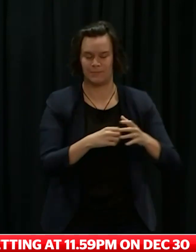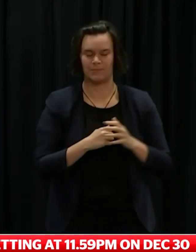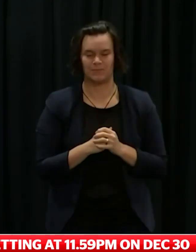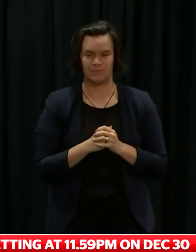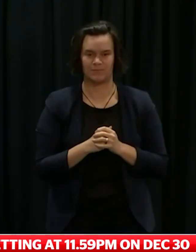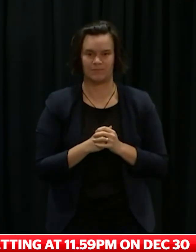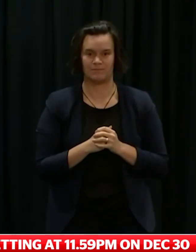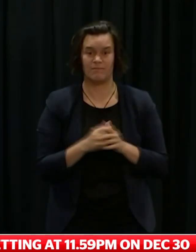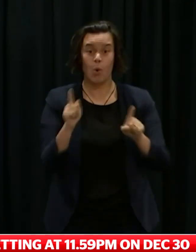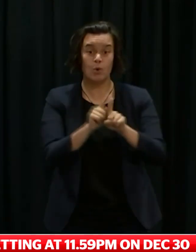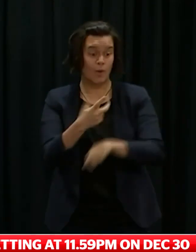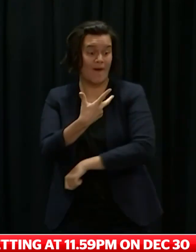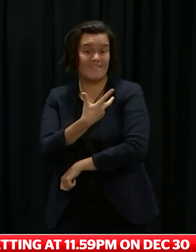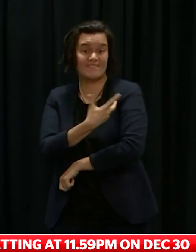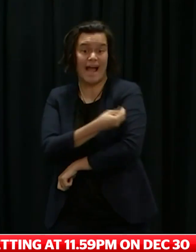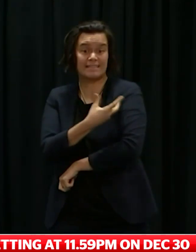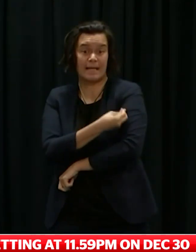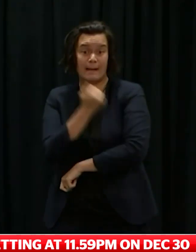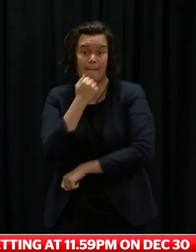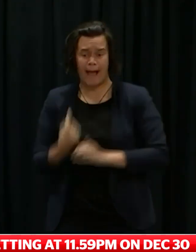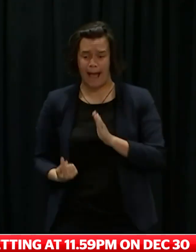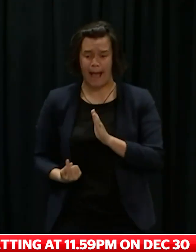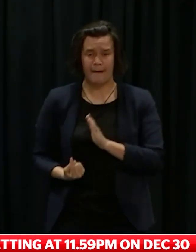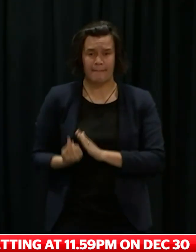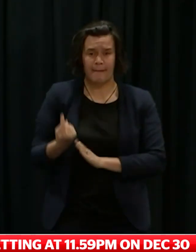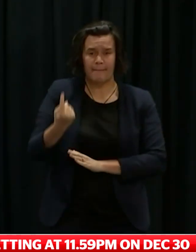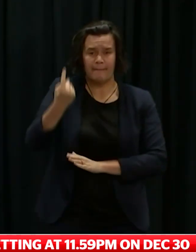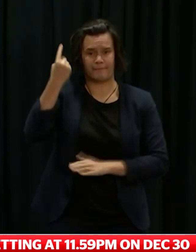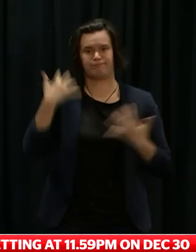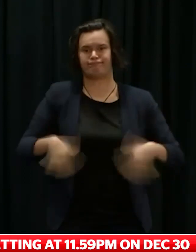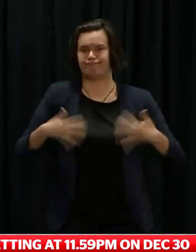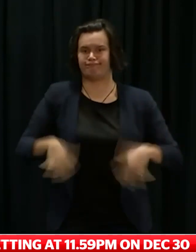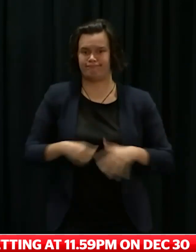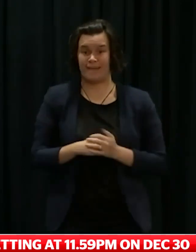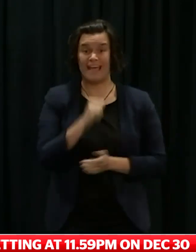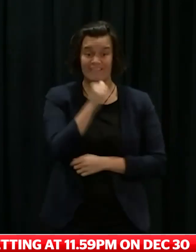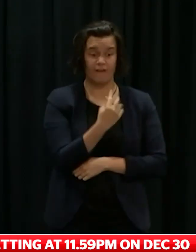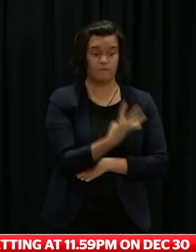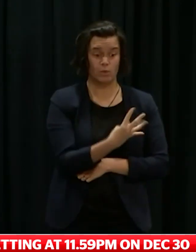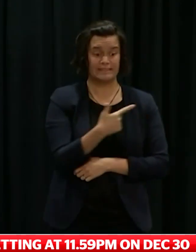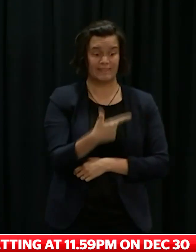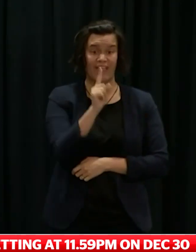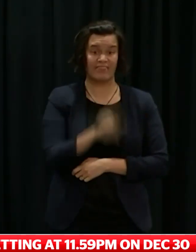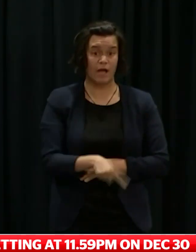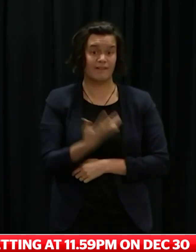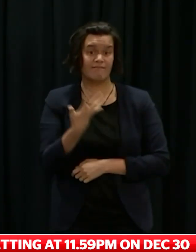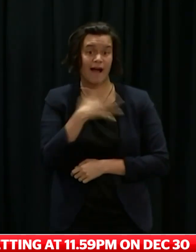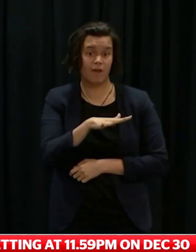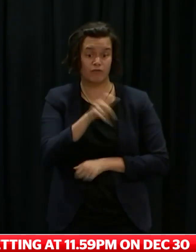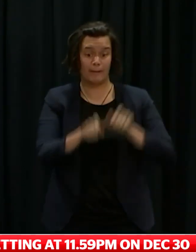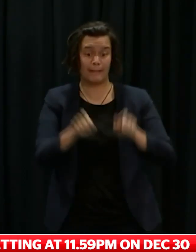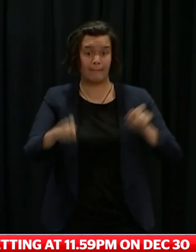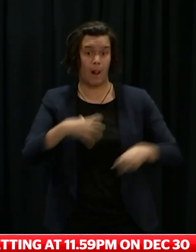than the previous two weeks, and as a country, we are now just 47,527 vaccinations away